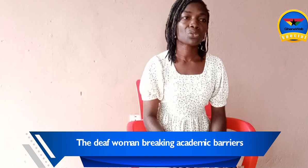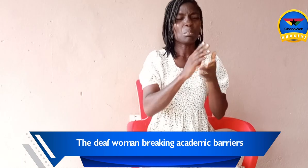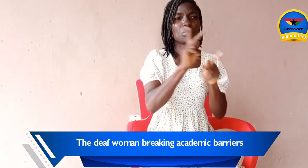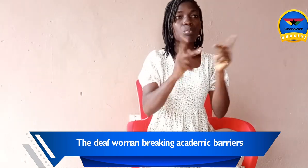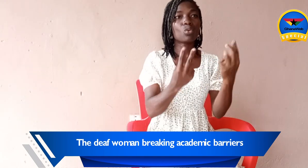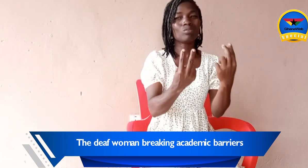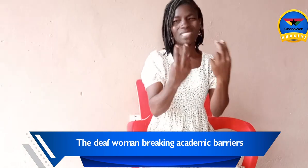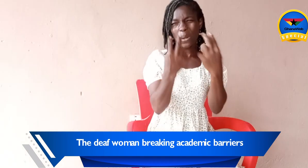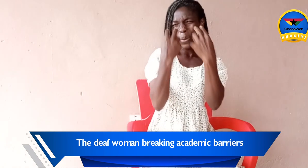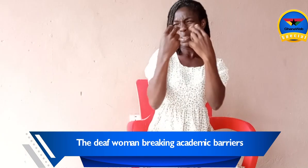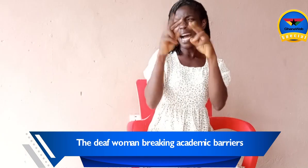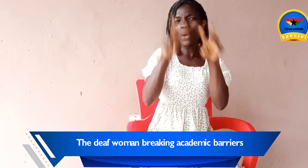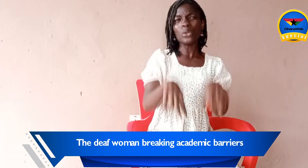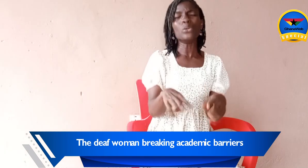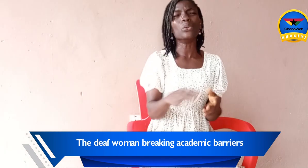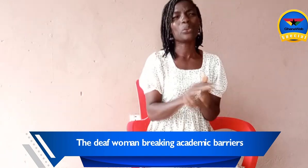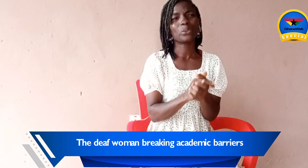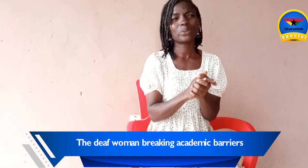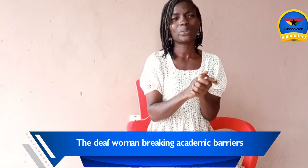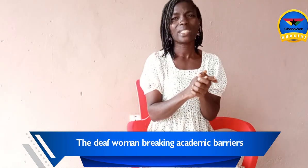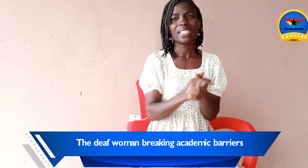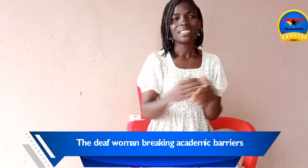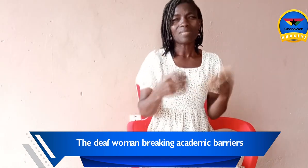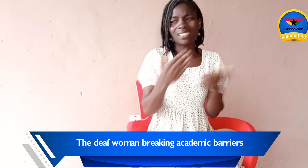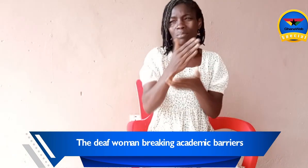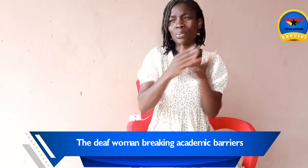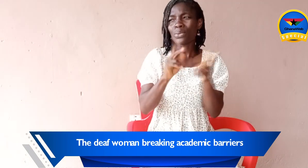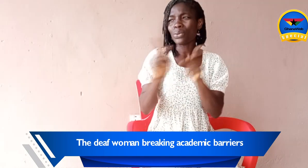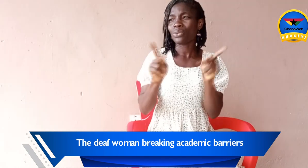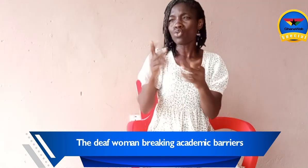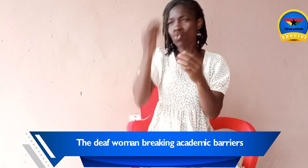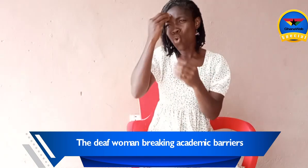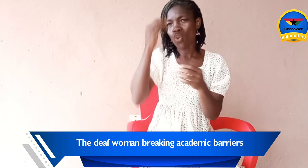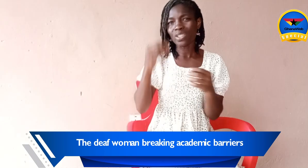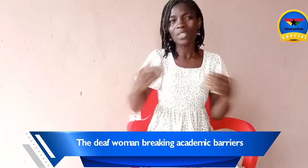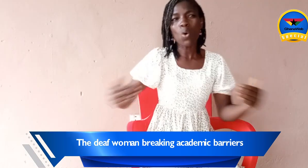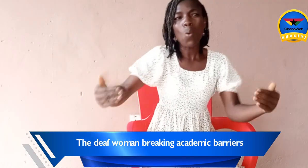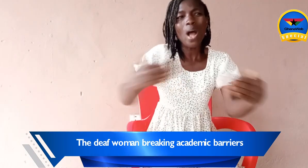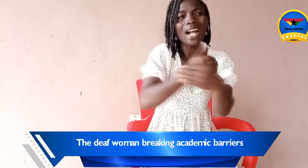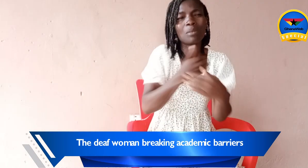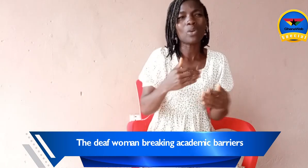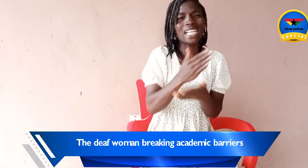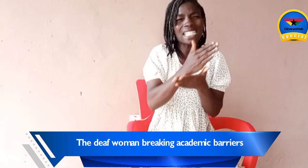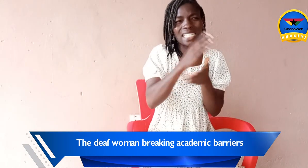People look down on you. People, you know, they will welcome you as if